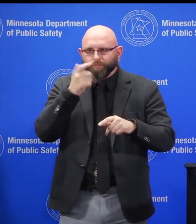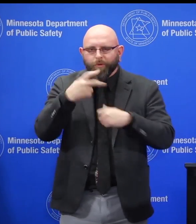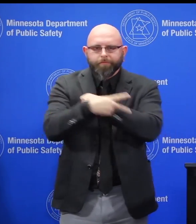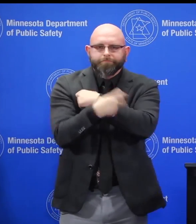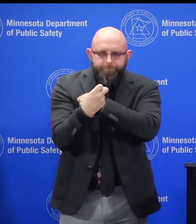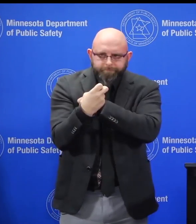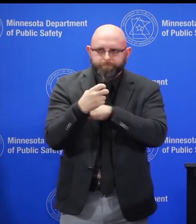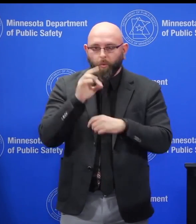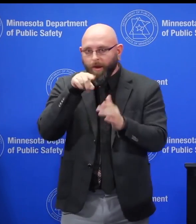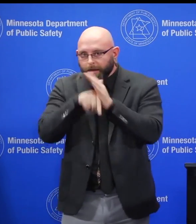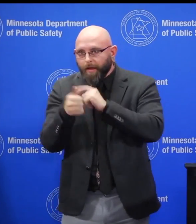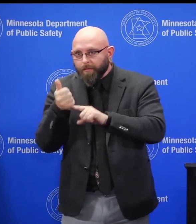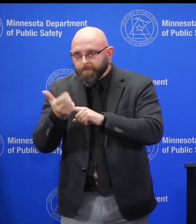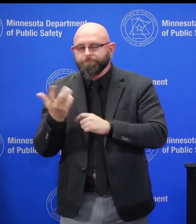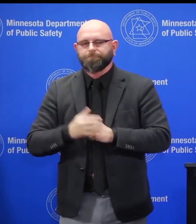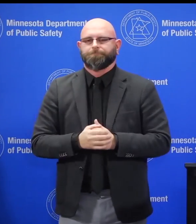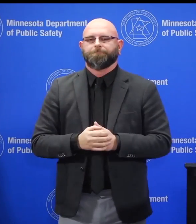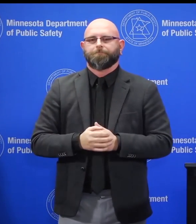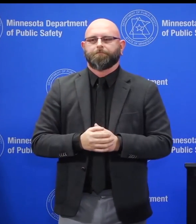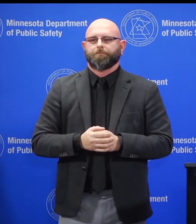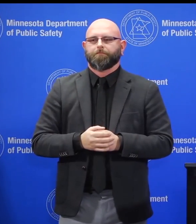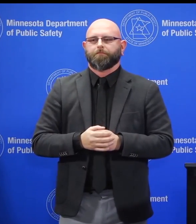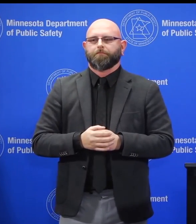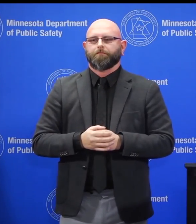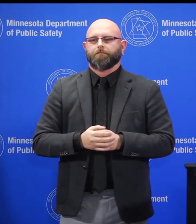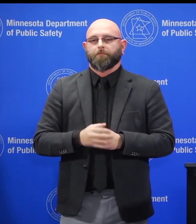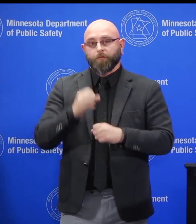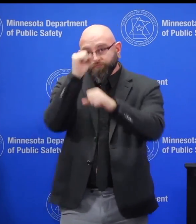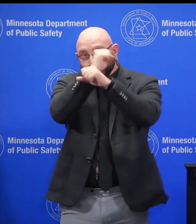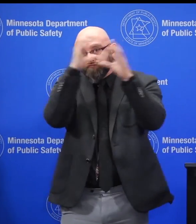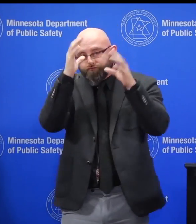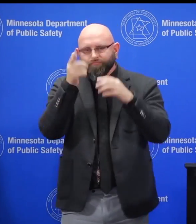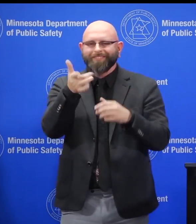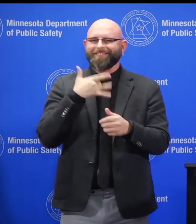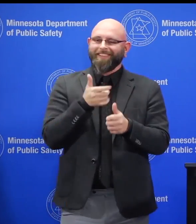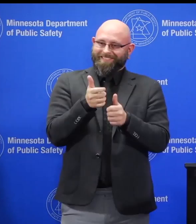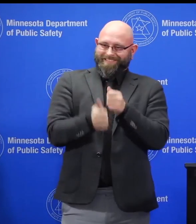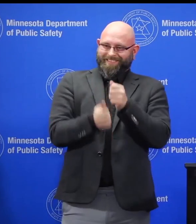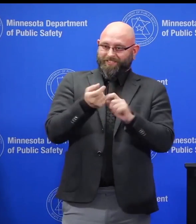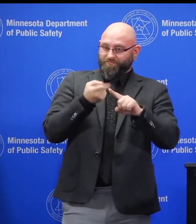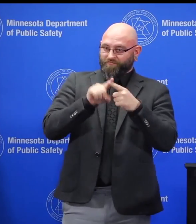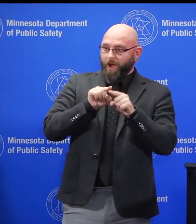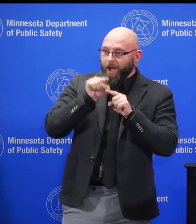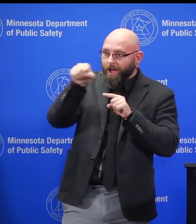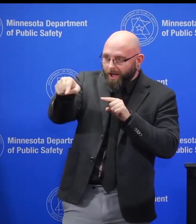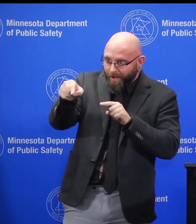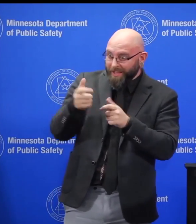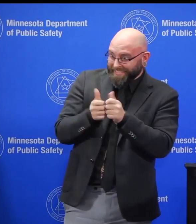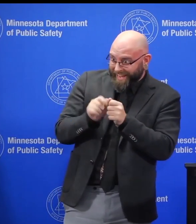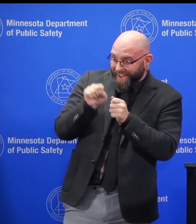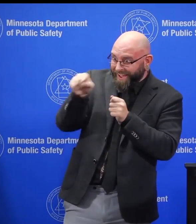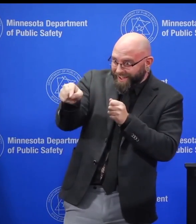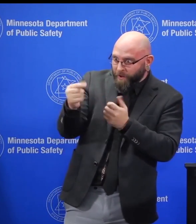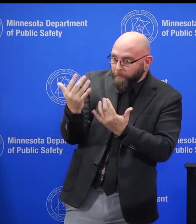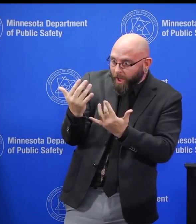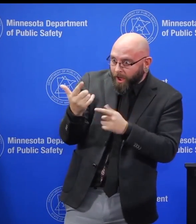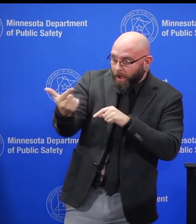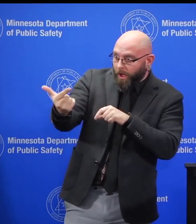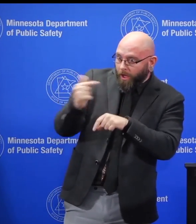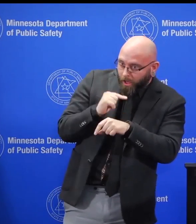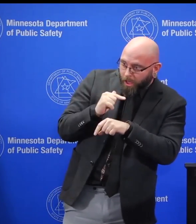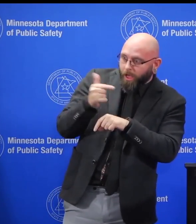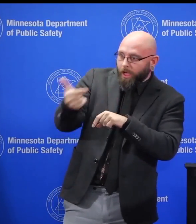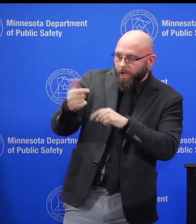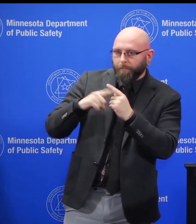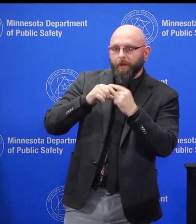But think about how long it takes to text with a friend. You stare at your screen, waiting for a reply, and it seems like it can take forever.